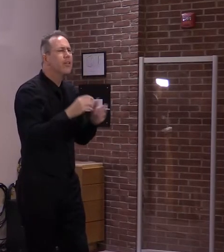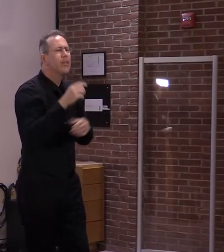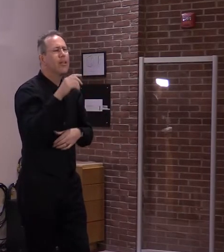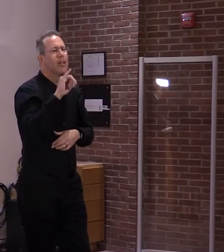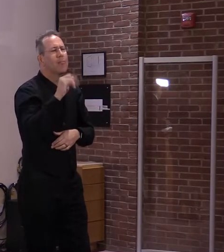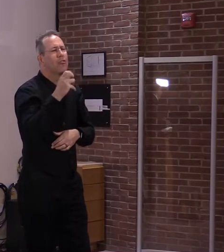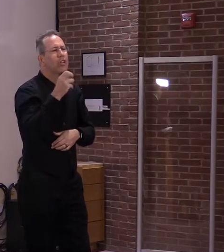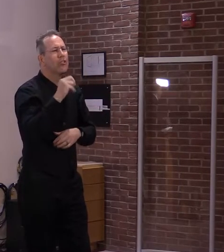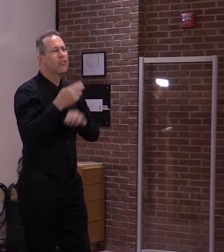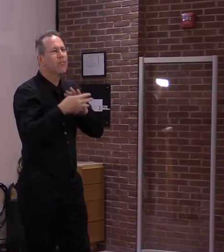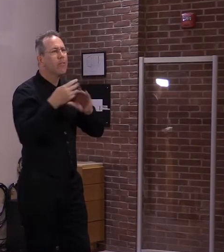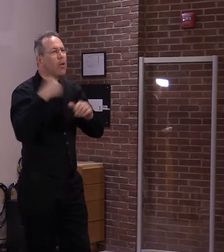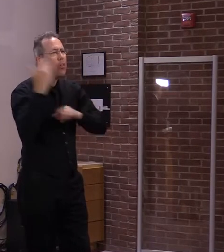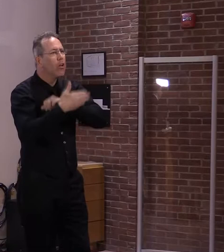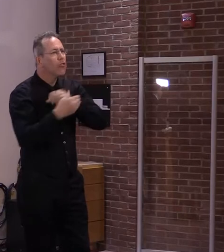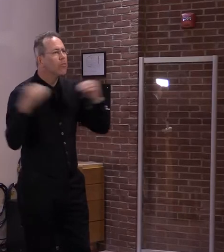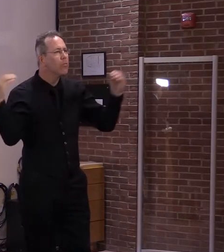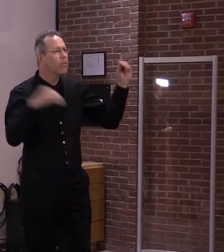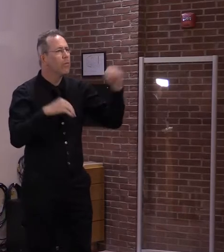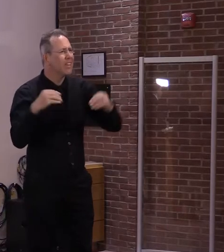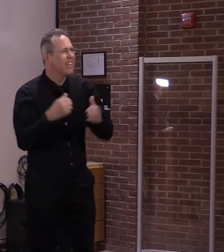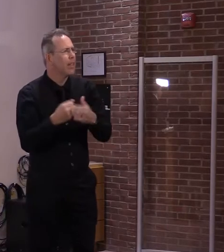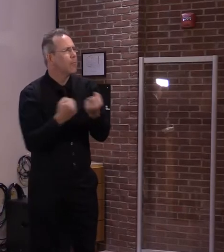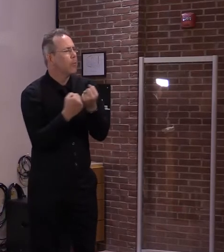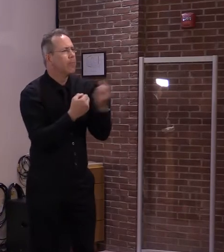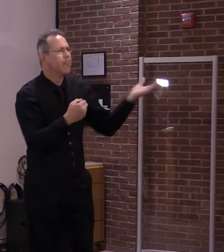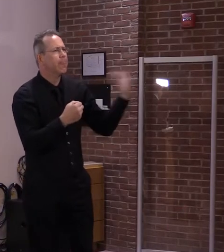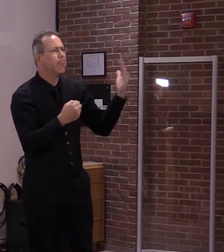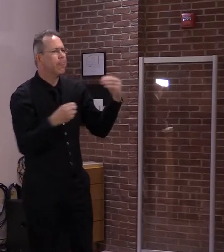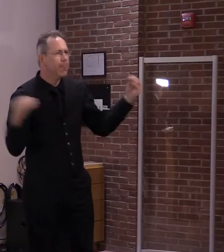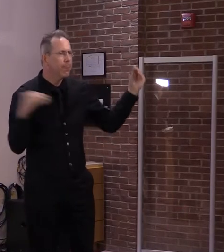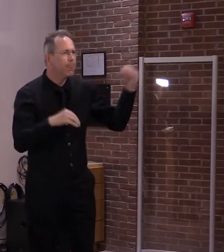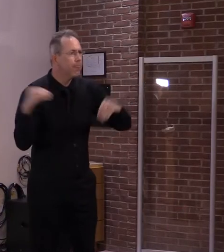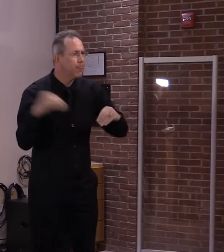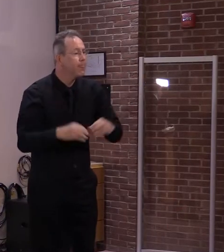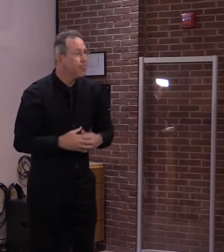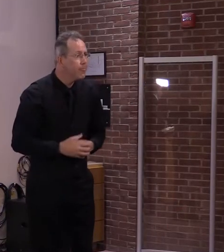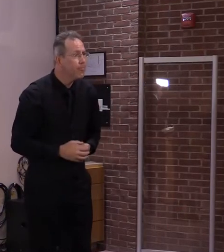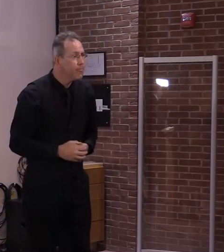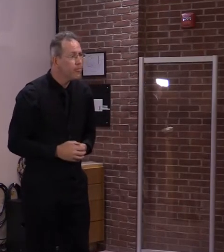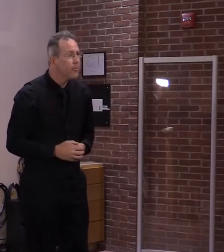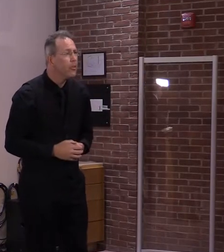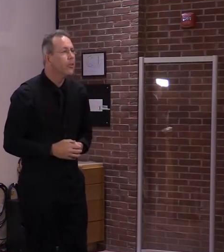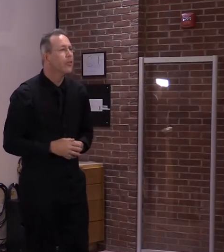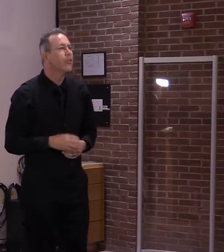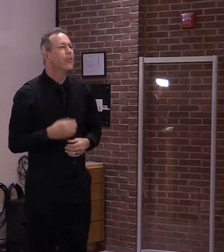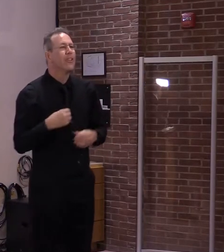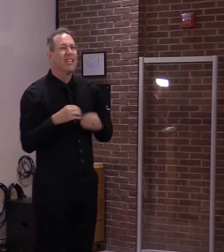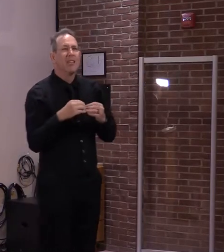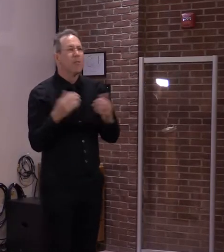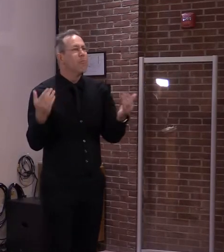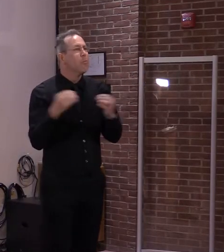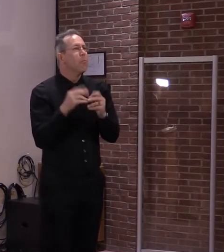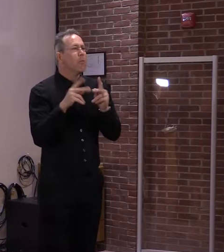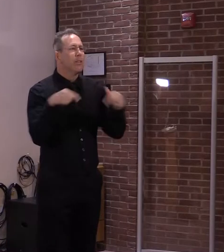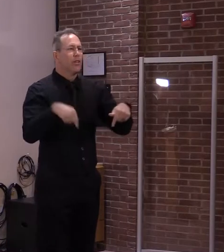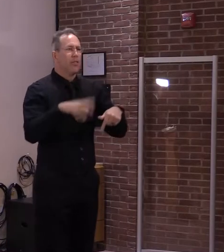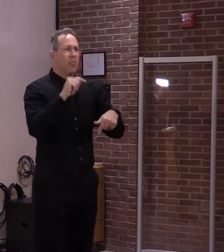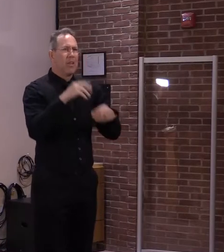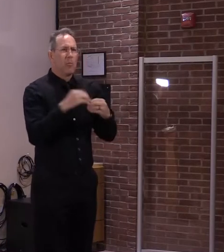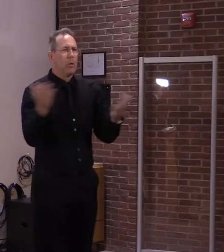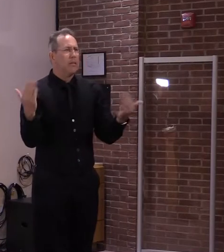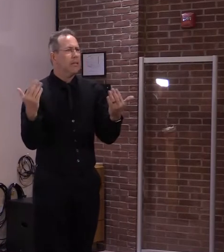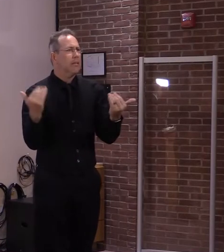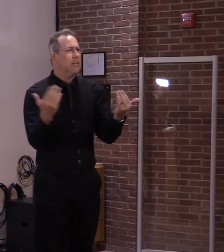we need to implement in order to bring more people to the state because we don't, we simply, because of our demographics,